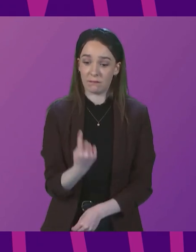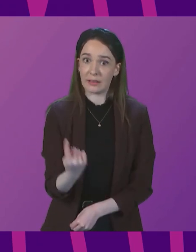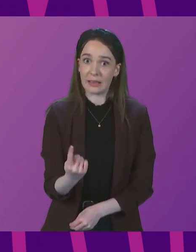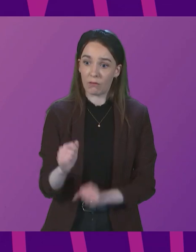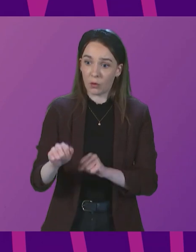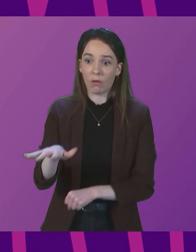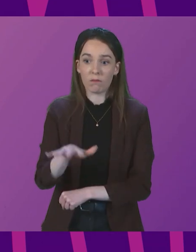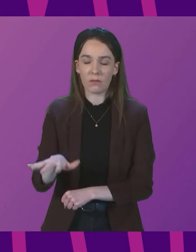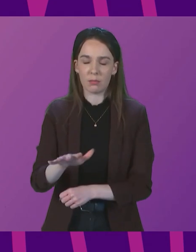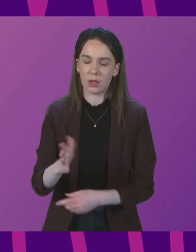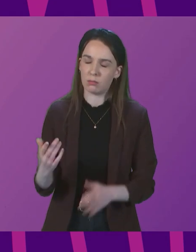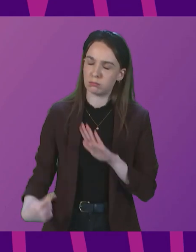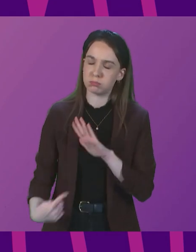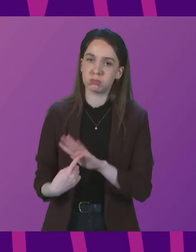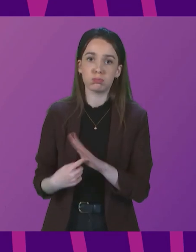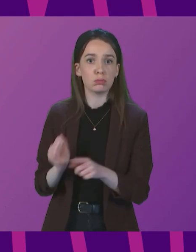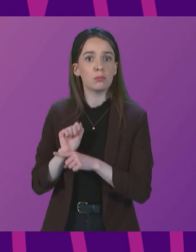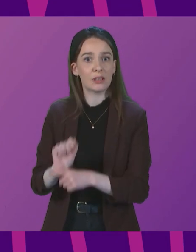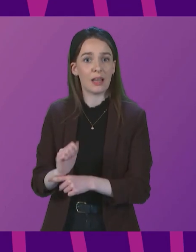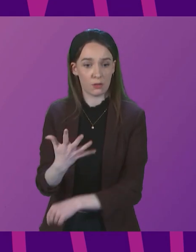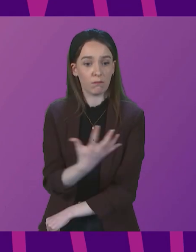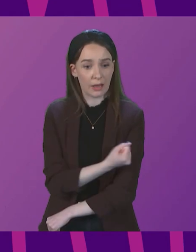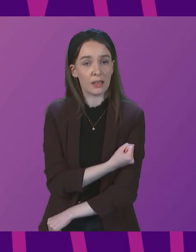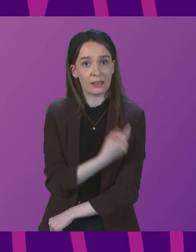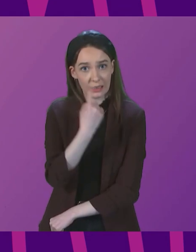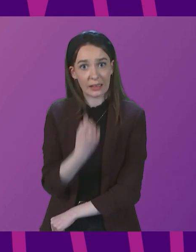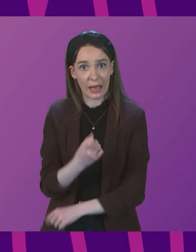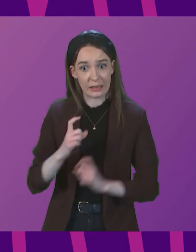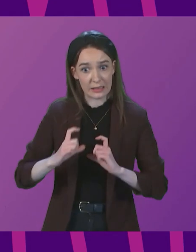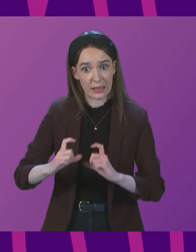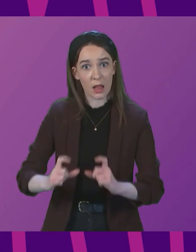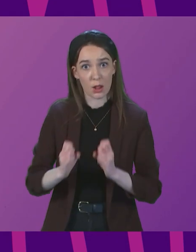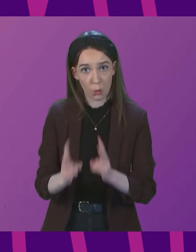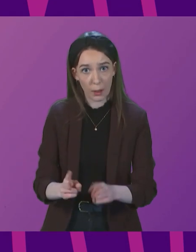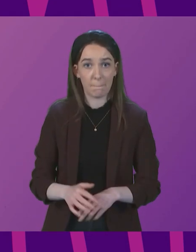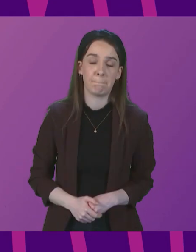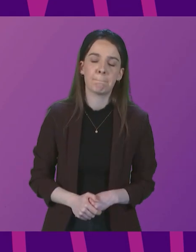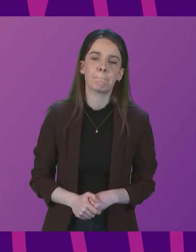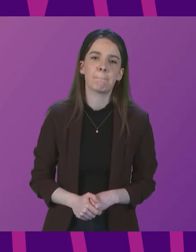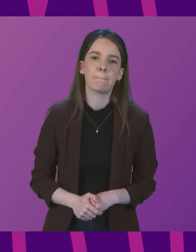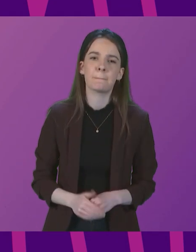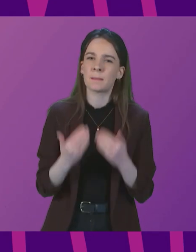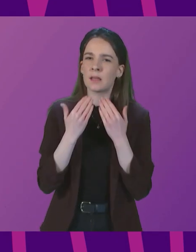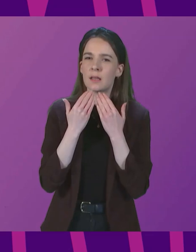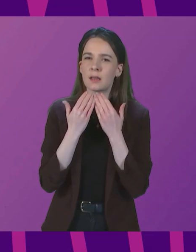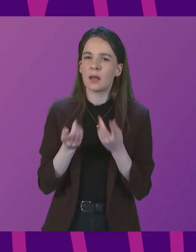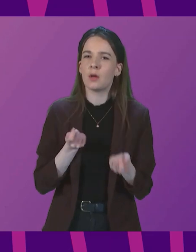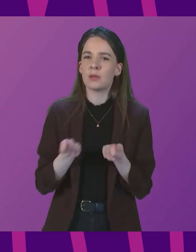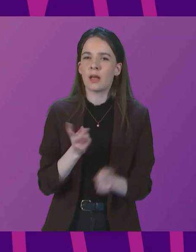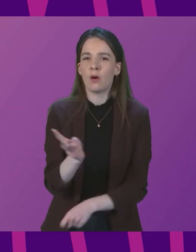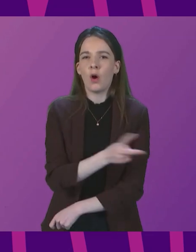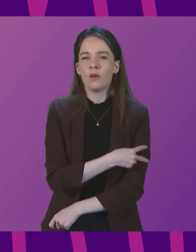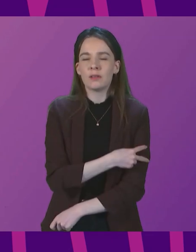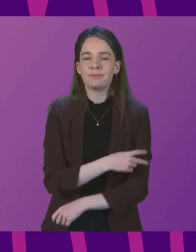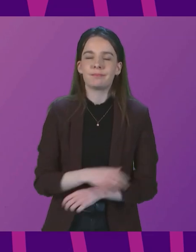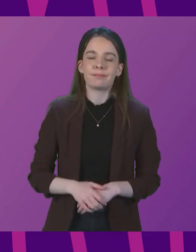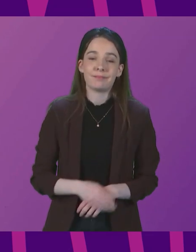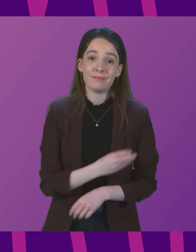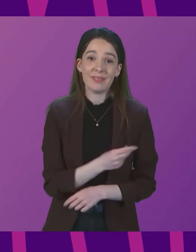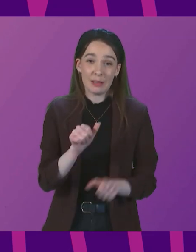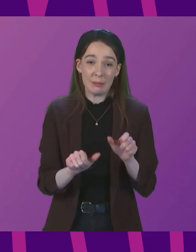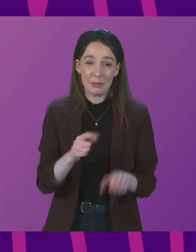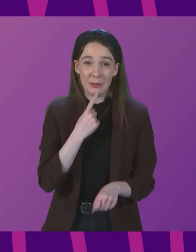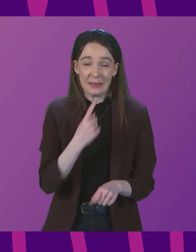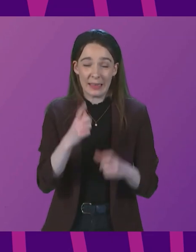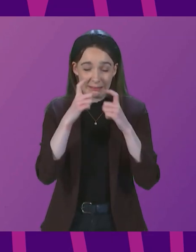ones vital protection. Julian Mackay will be followed by Christine Graham. Thank you, Presiding Officer. For some, face coverings are an